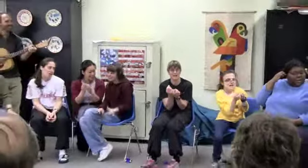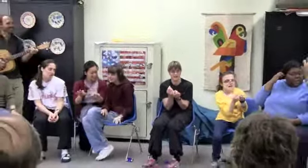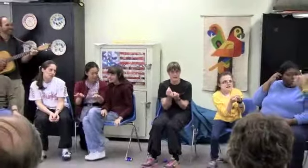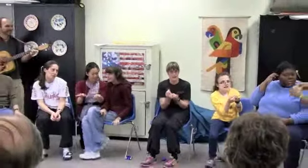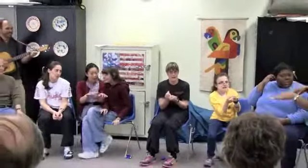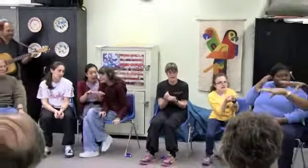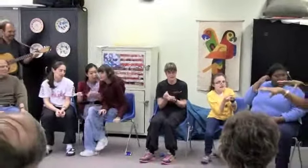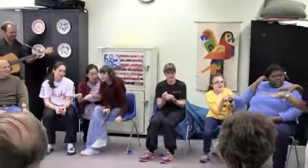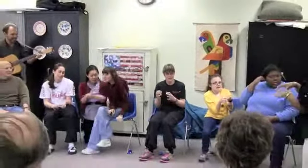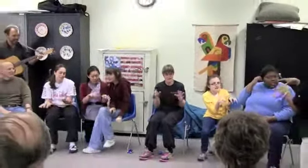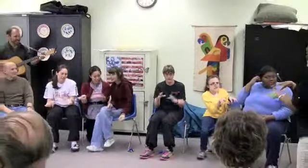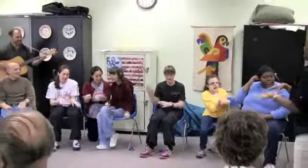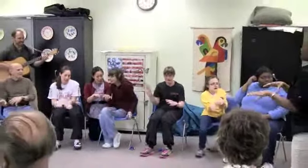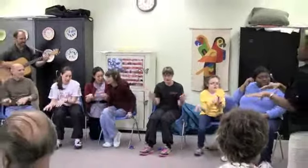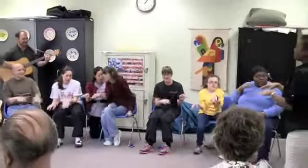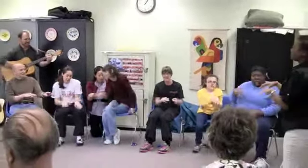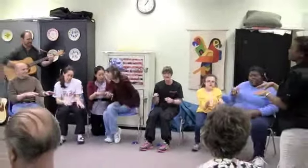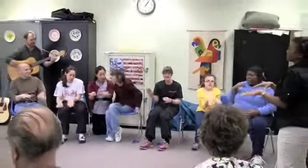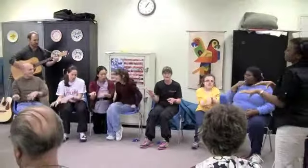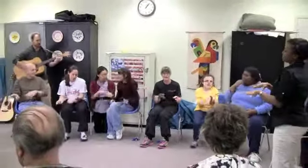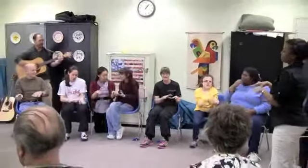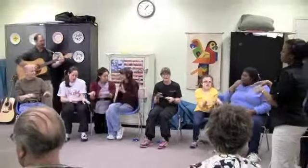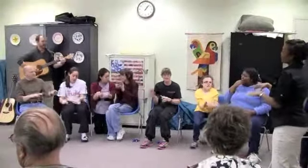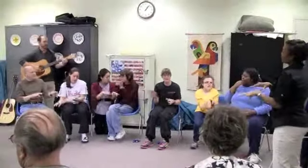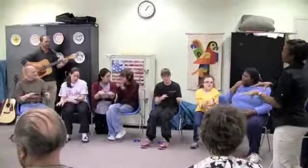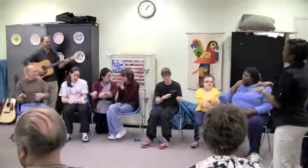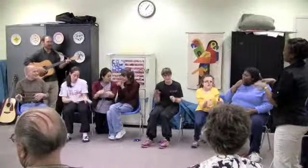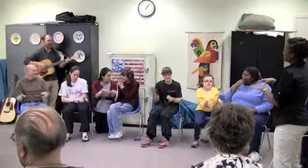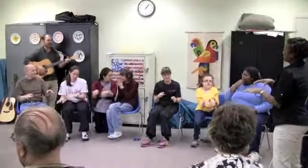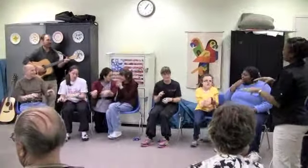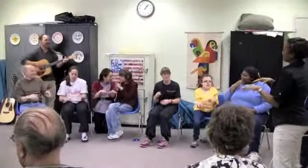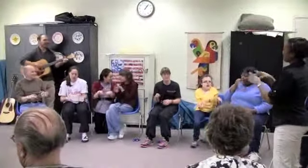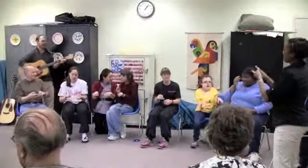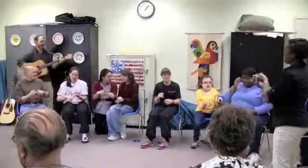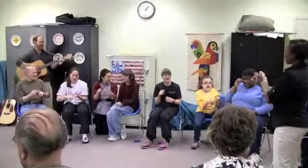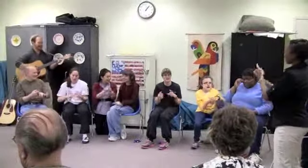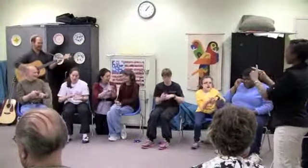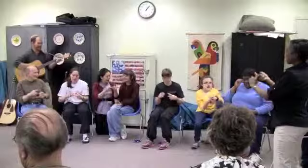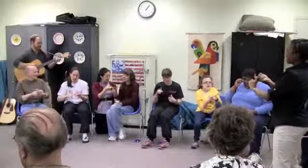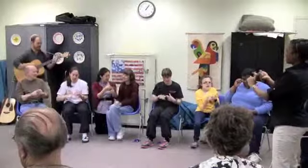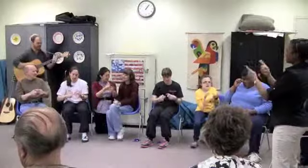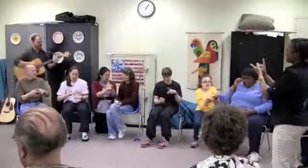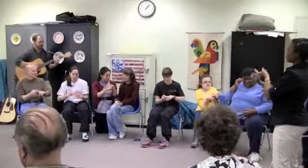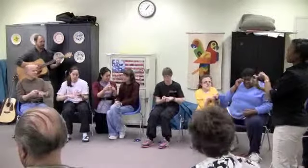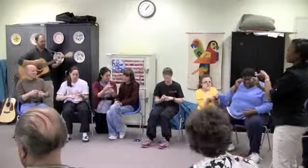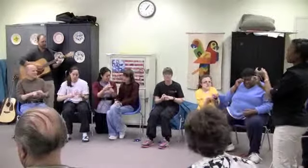Things I do, my friends too,